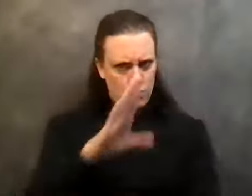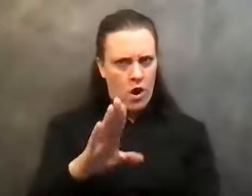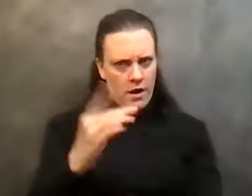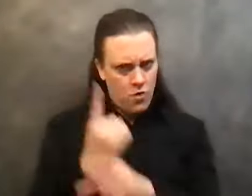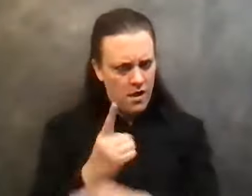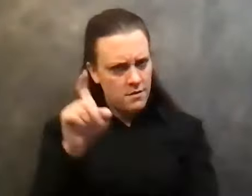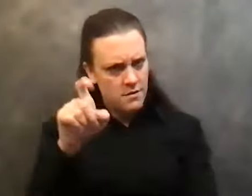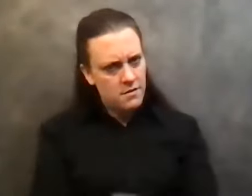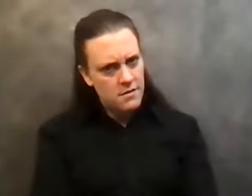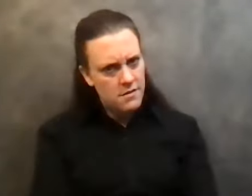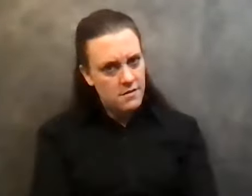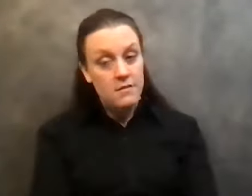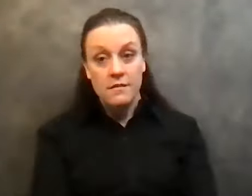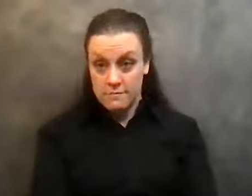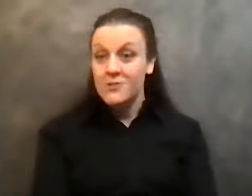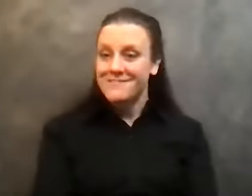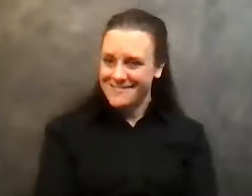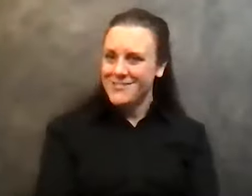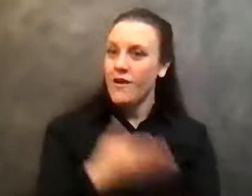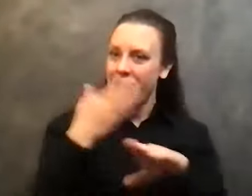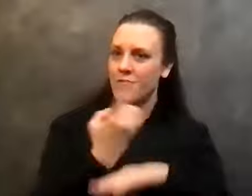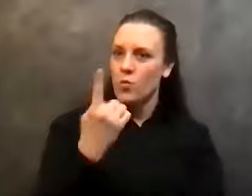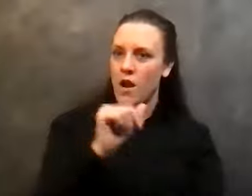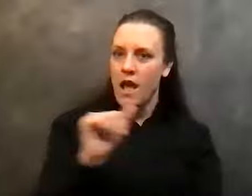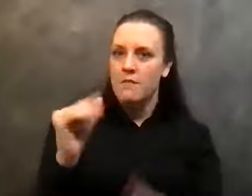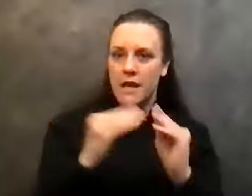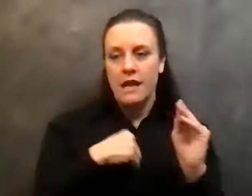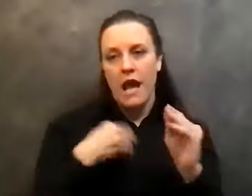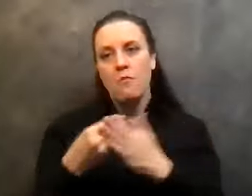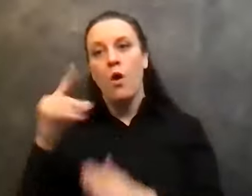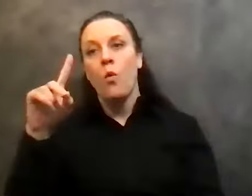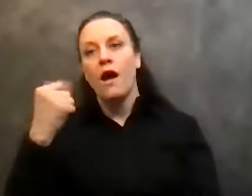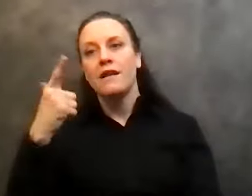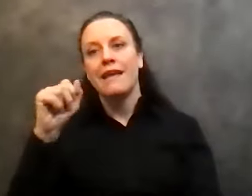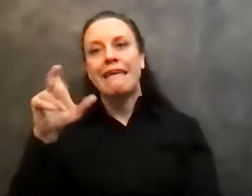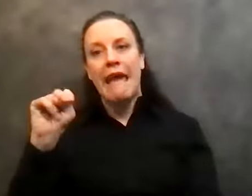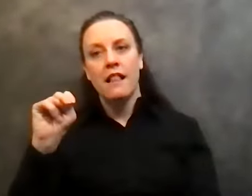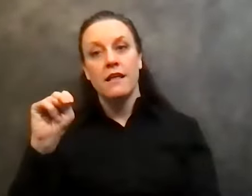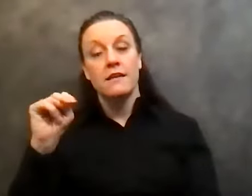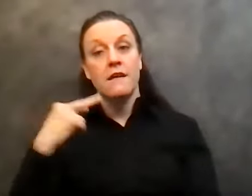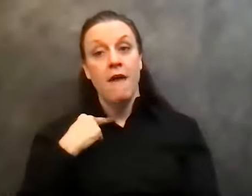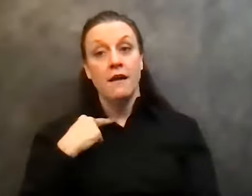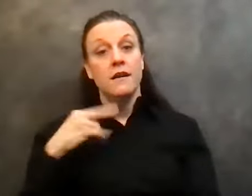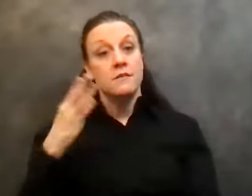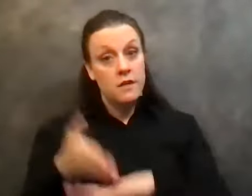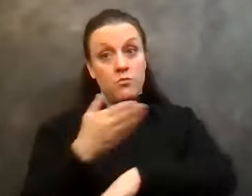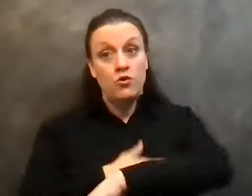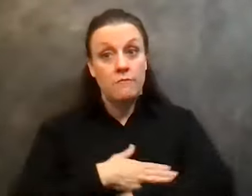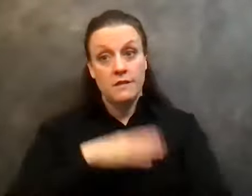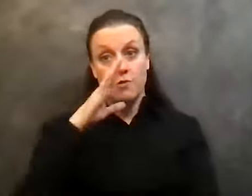that's exactly what I did. I bought a gallon of vodka, and I drank it to improve my sobriety. And guess what? It didn't work.